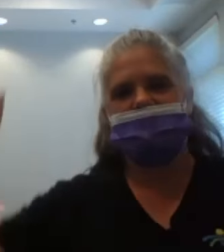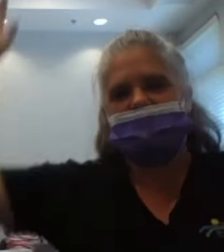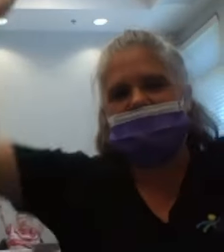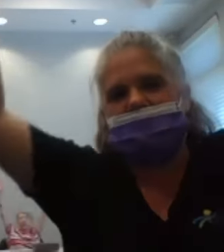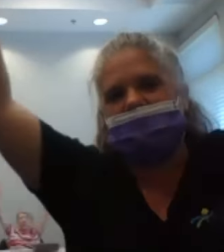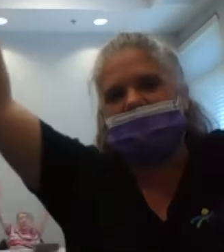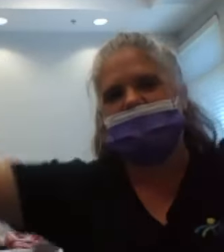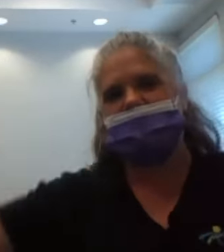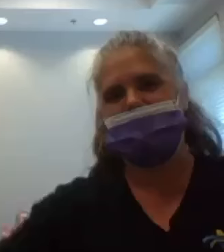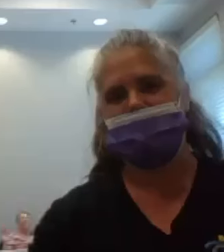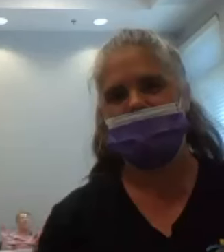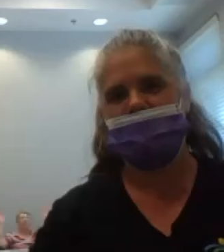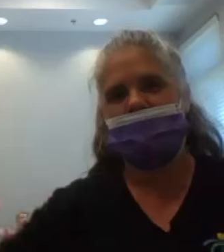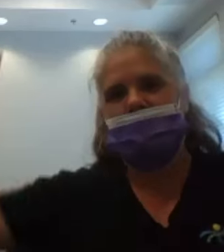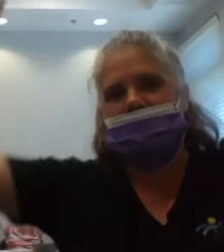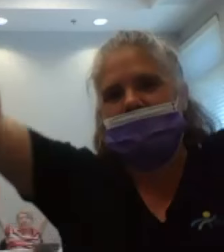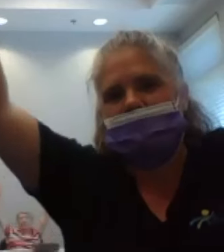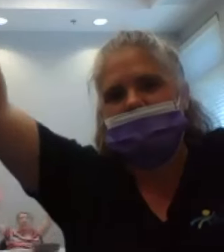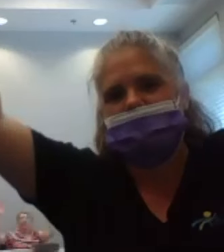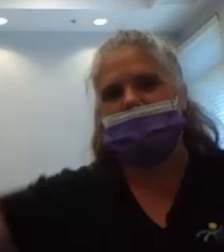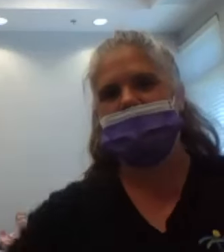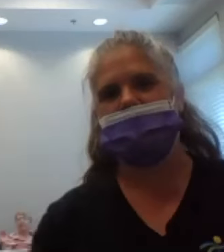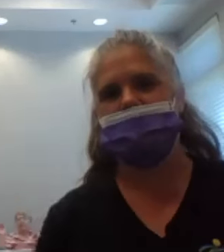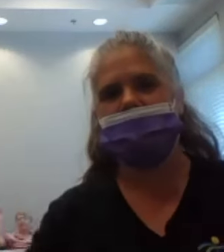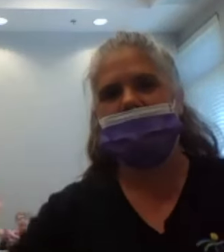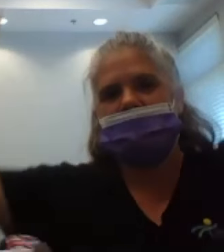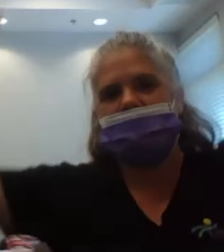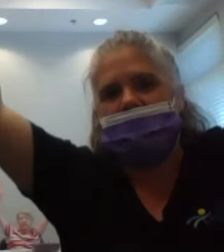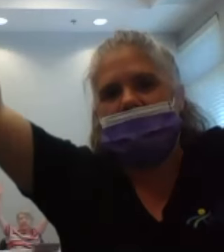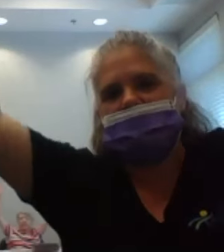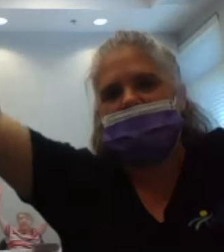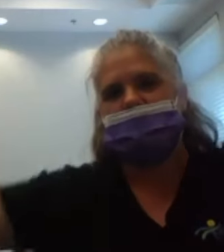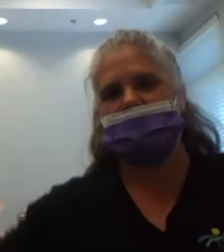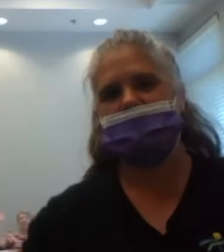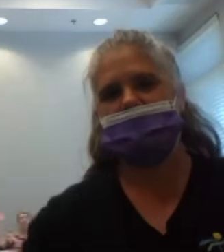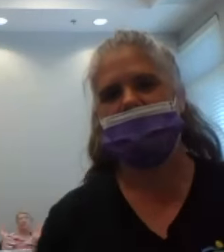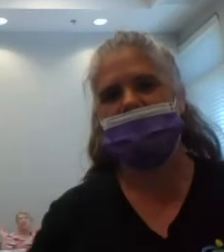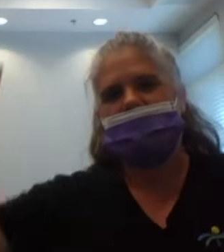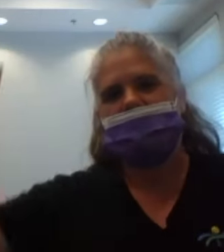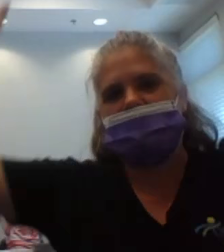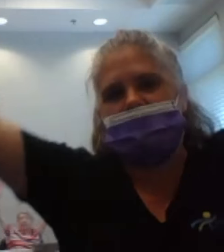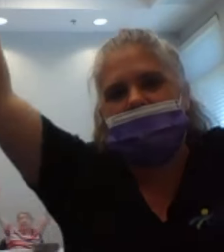17, 18, 19, 20.